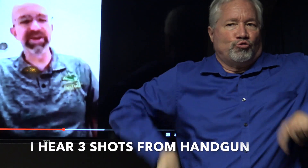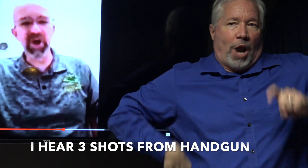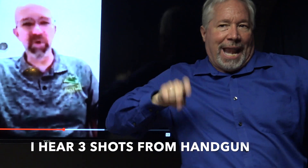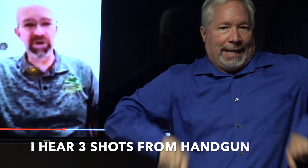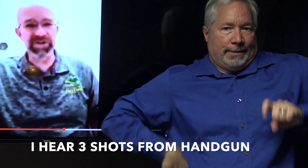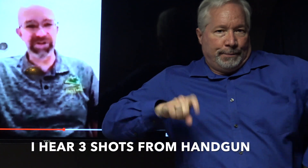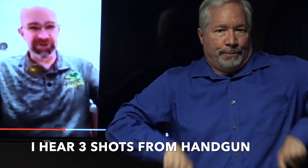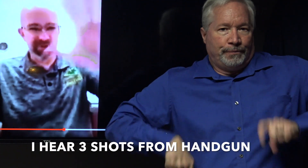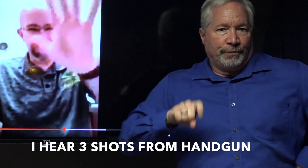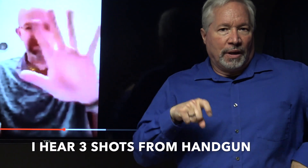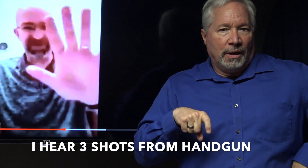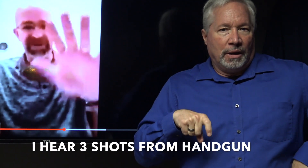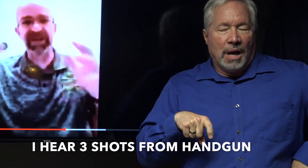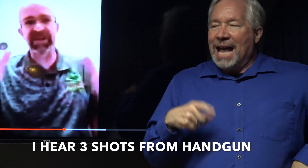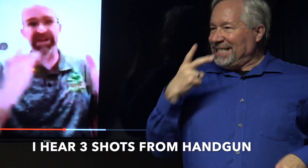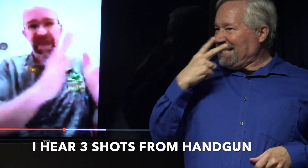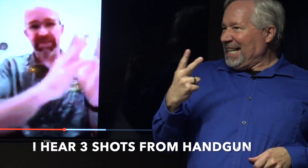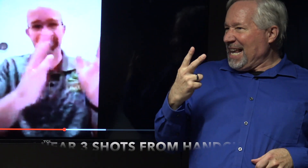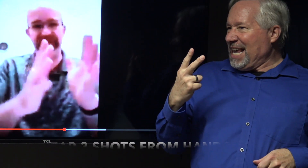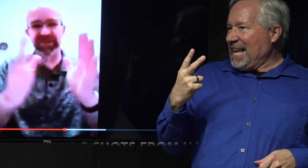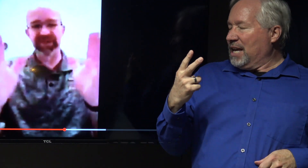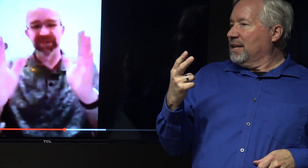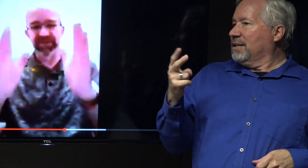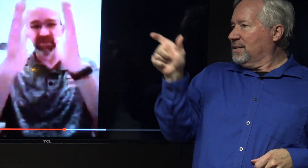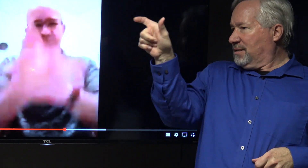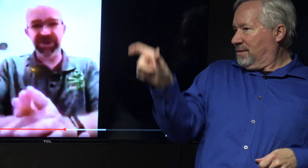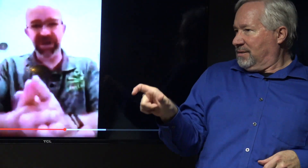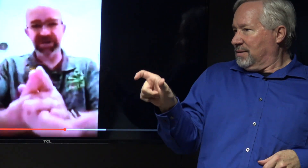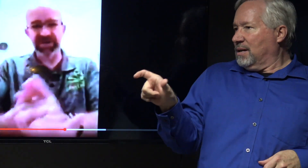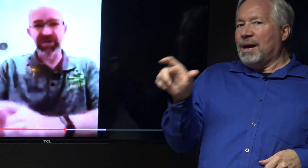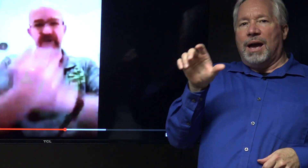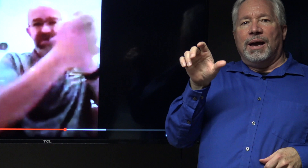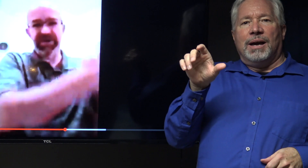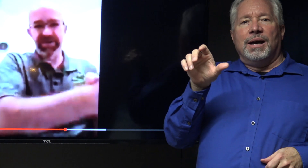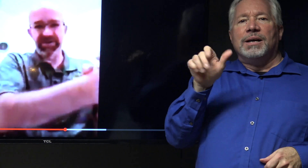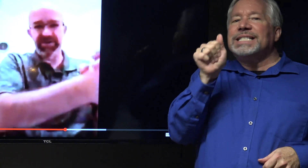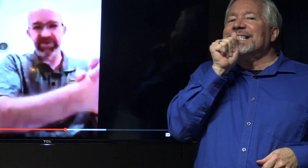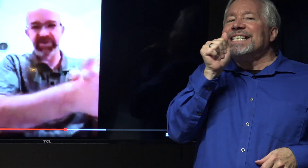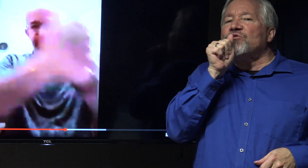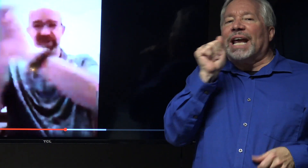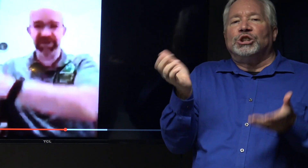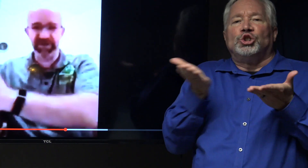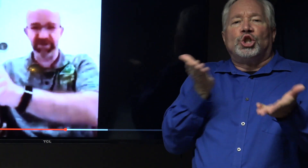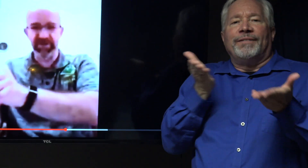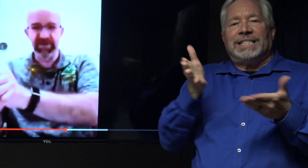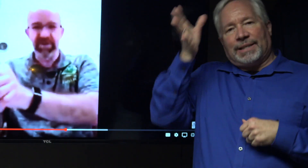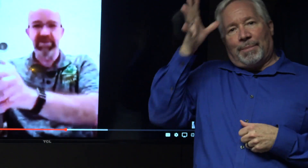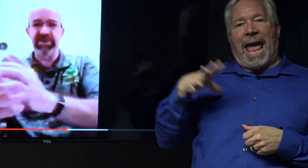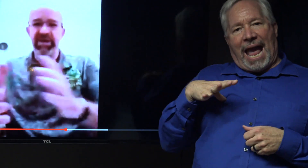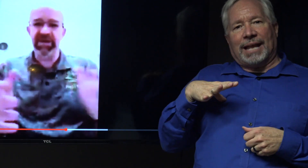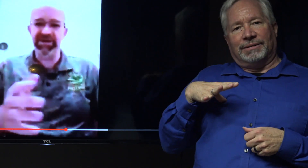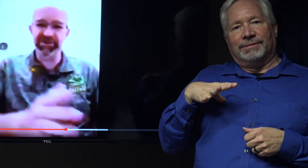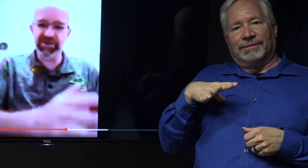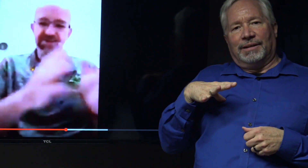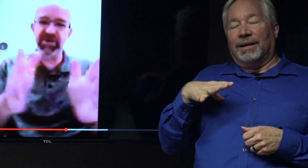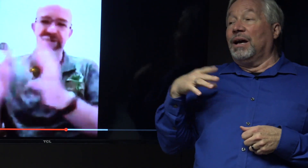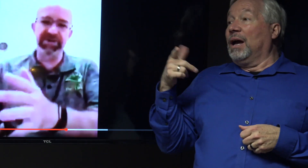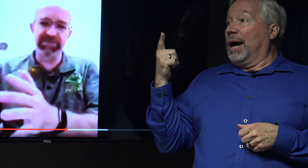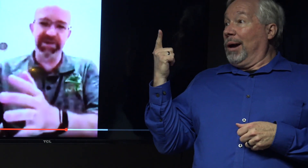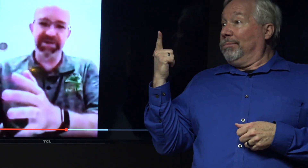And I know where I see three different, and it happens like there's one shot, then another, then another. But as Trump is running to